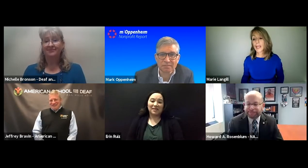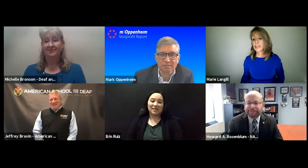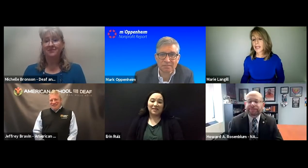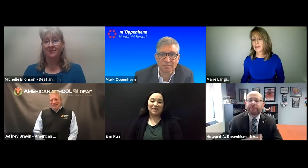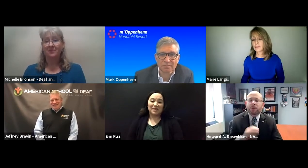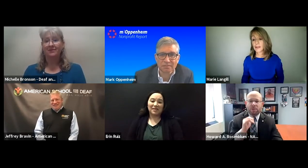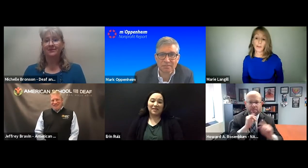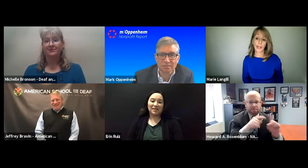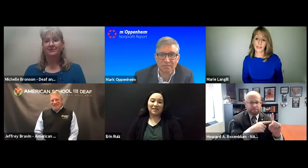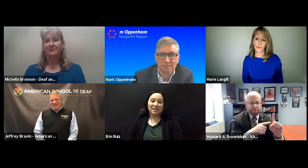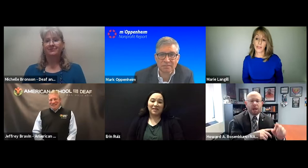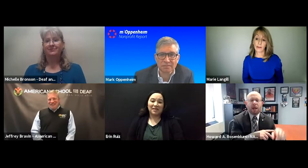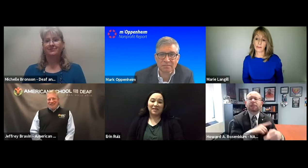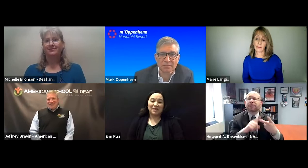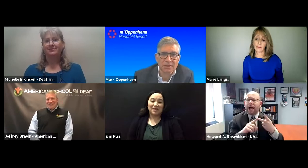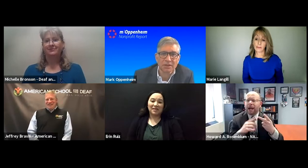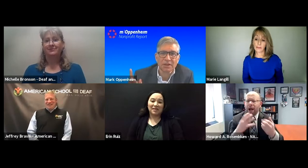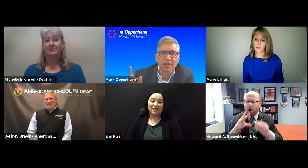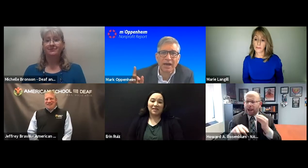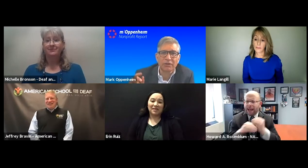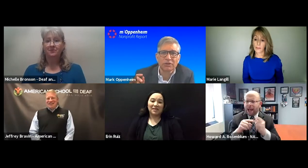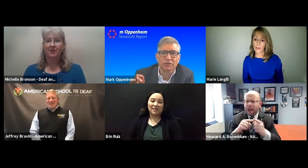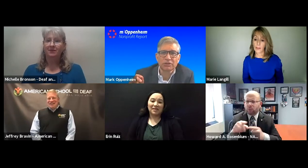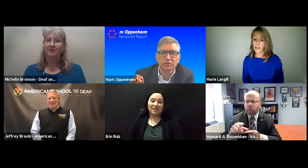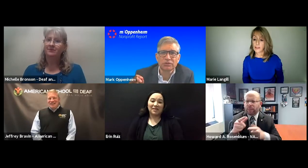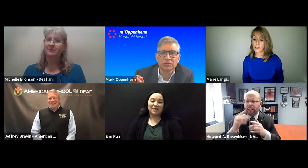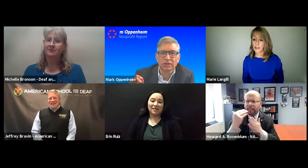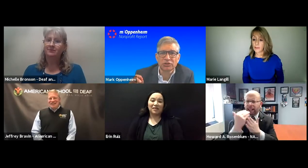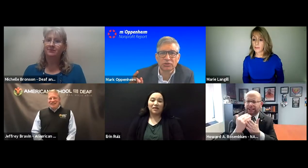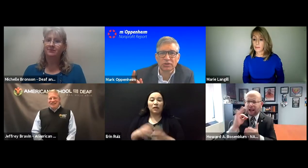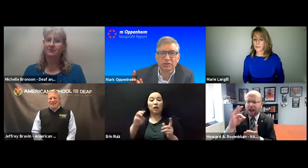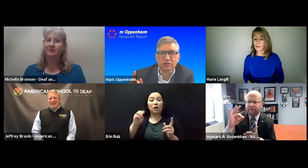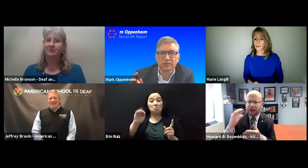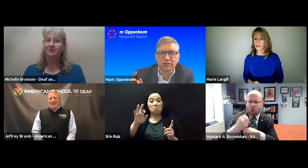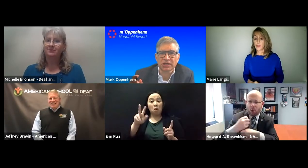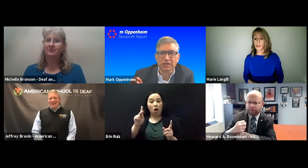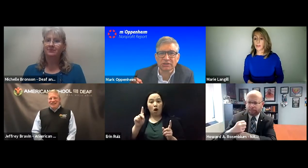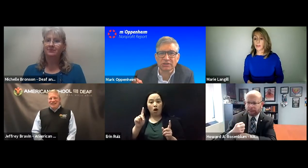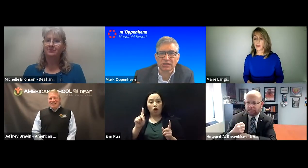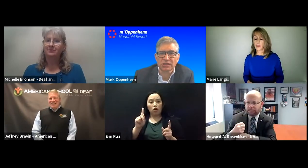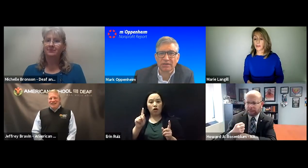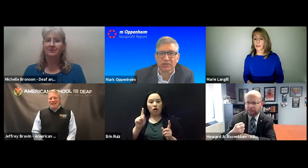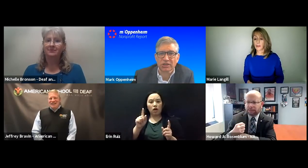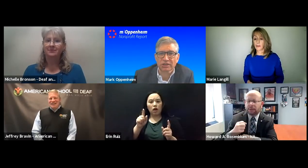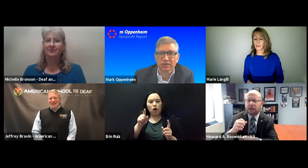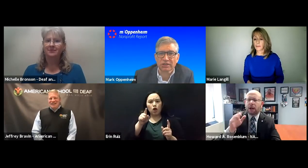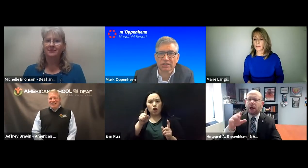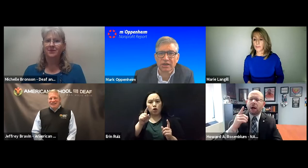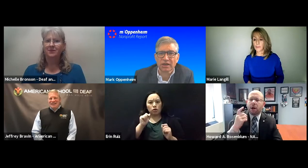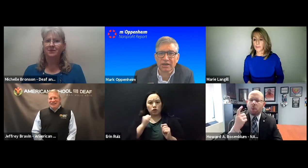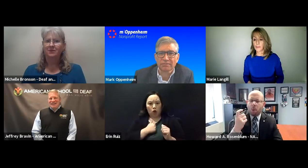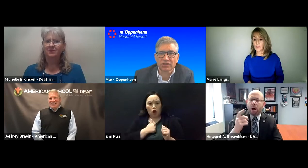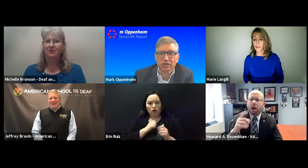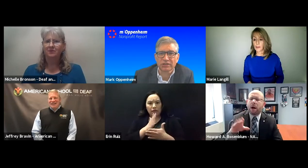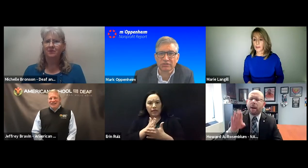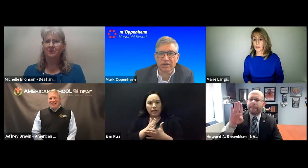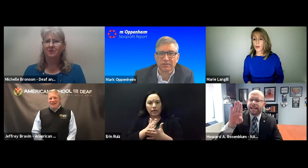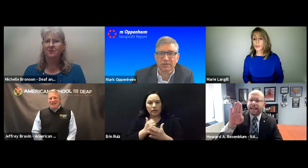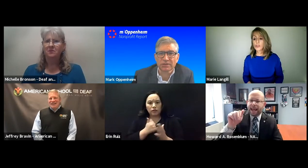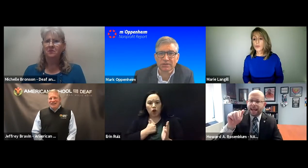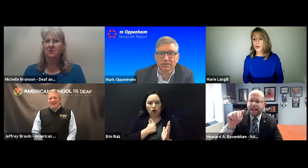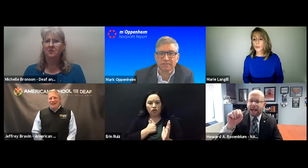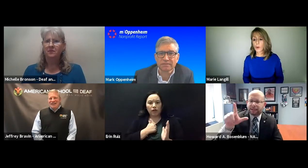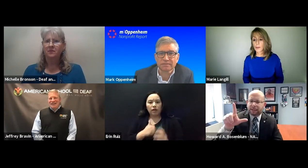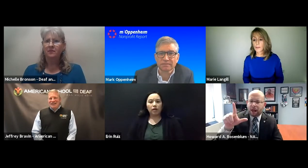them use ASL and they may not speak. Howard, do you endorse Michelle's, I'm sorry, I'm sorry to